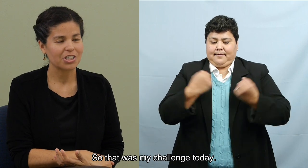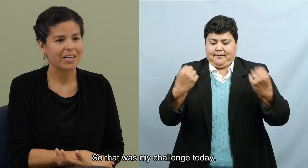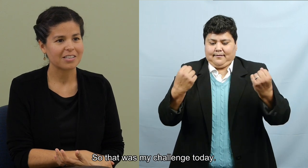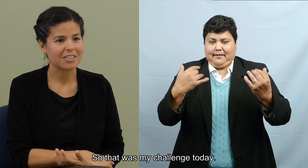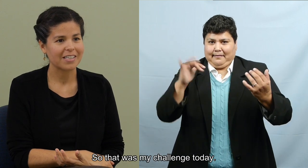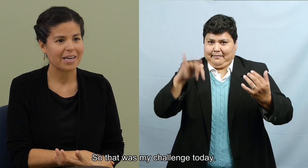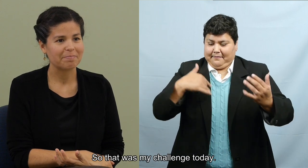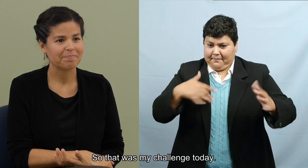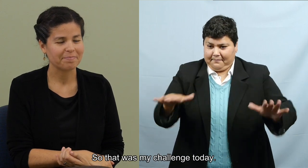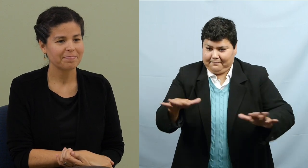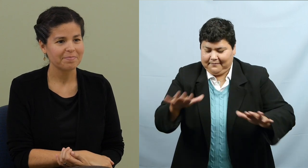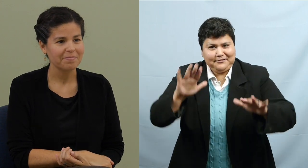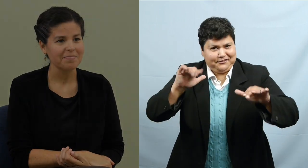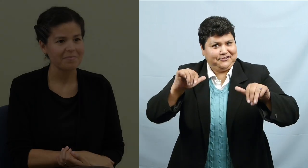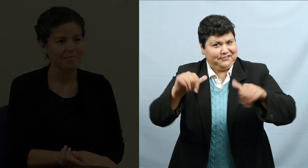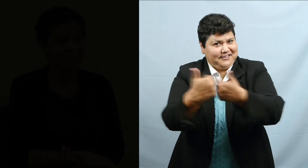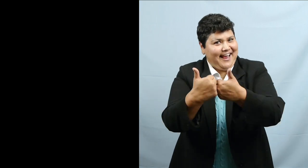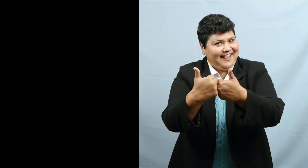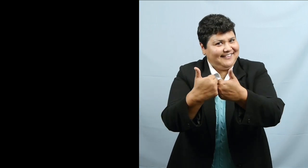my challenge today.